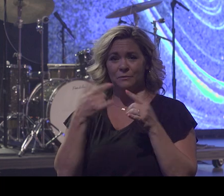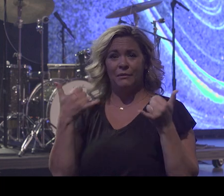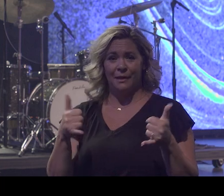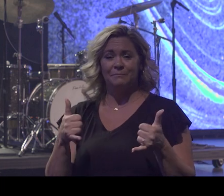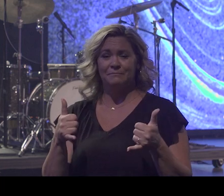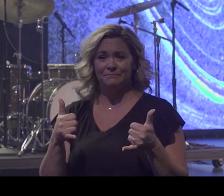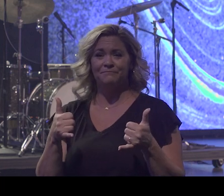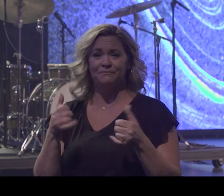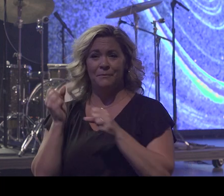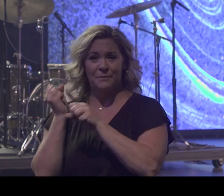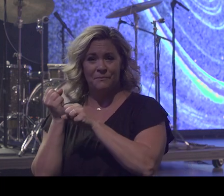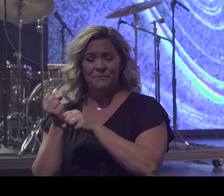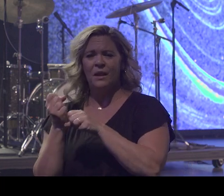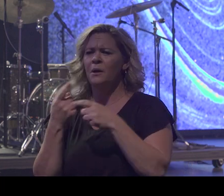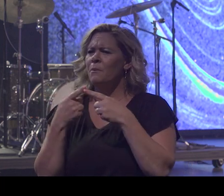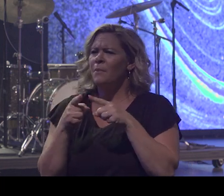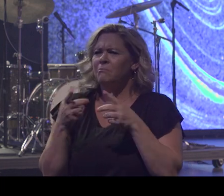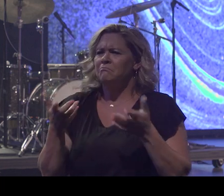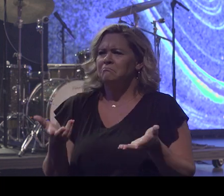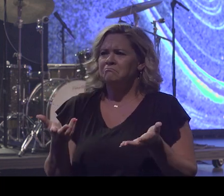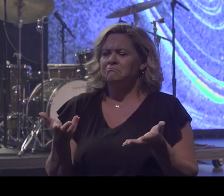But what does it all mean at the end of the day?